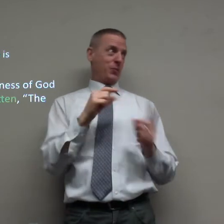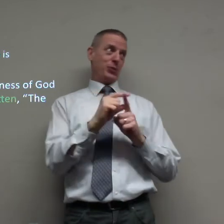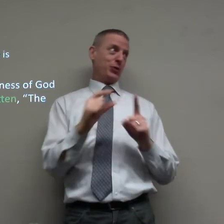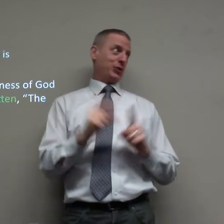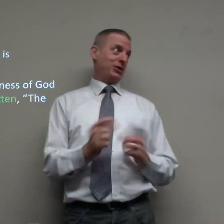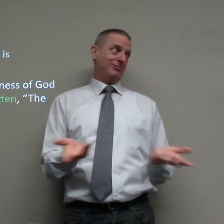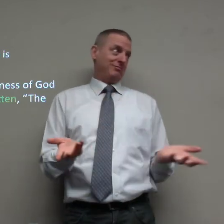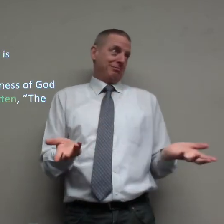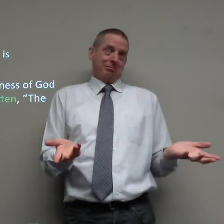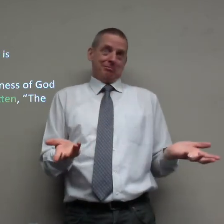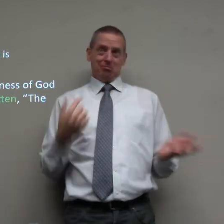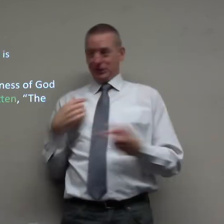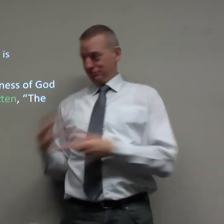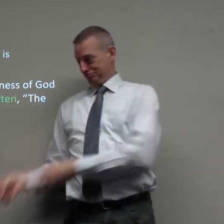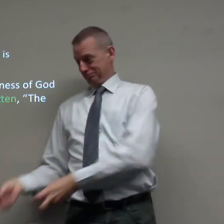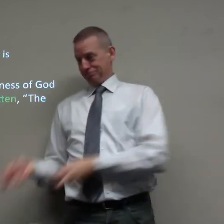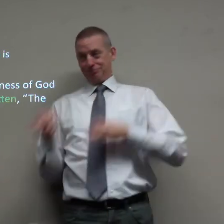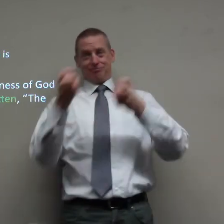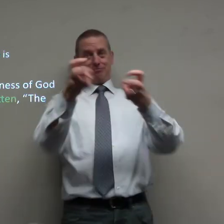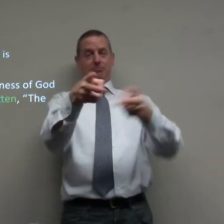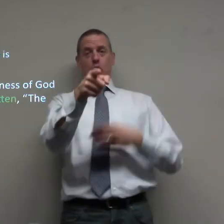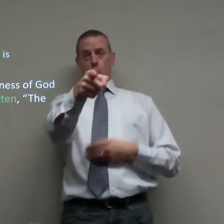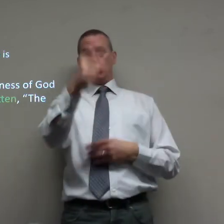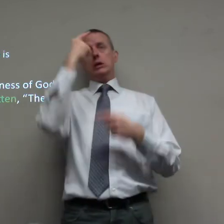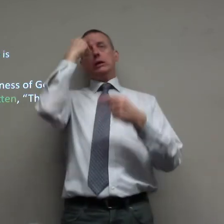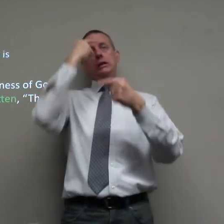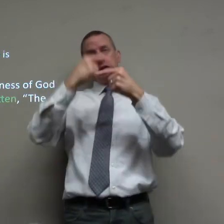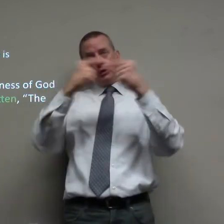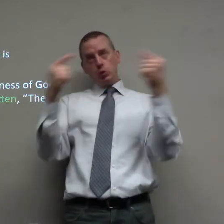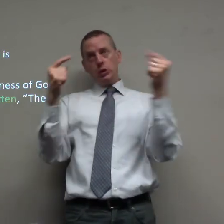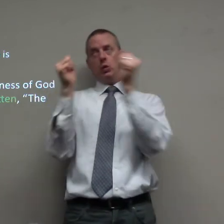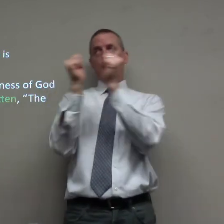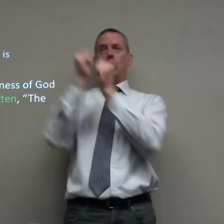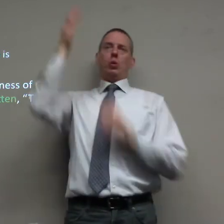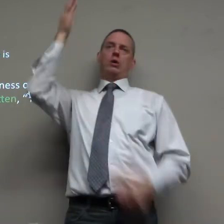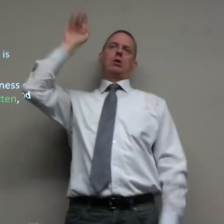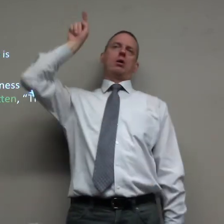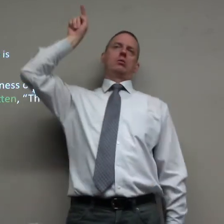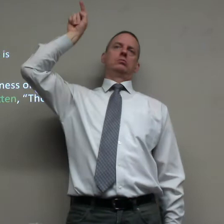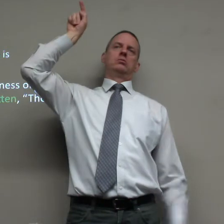not my word I just give you the bible and if you disagree with God